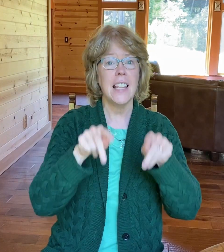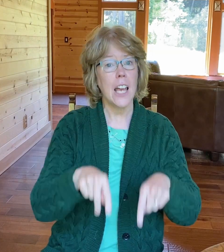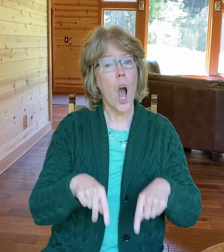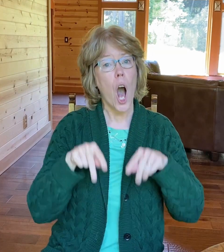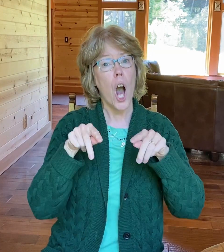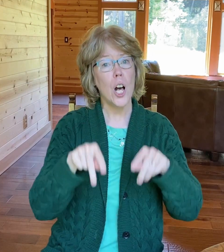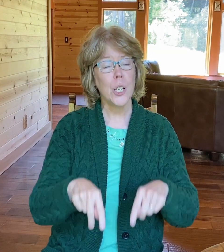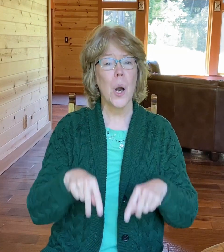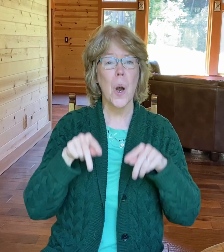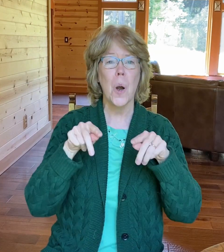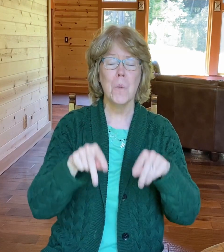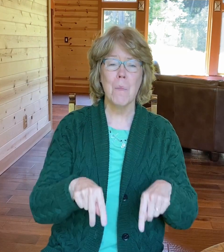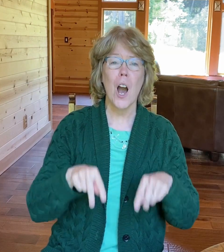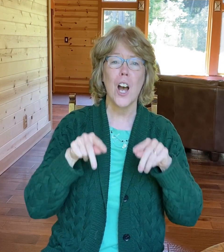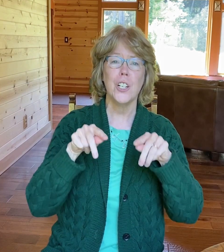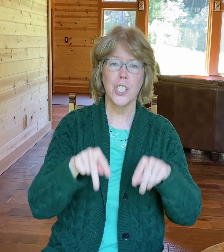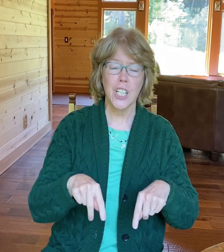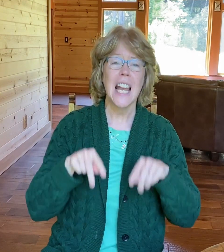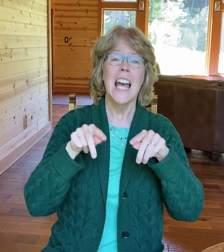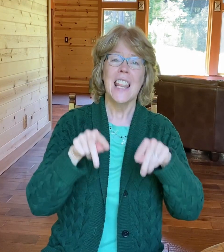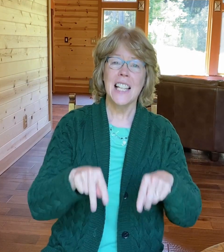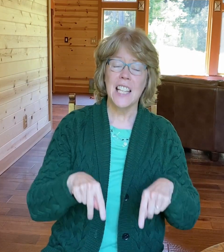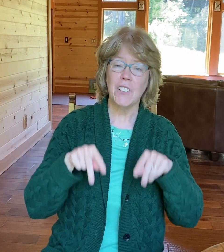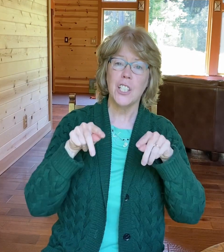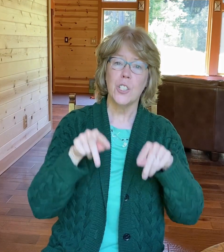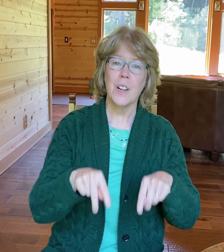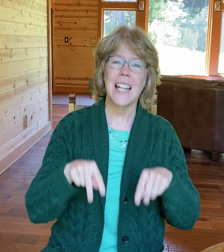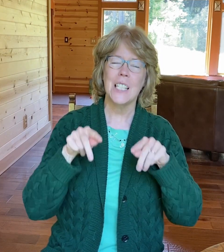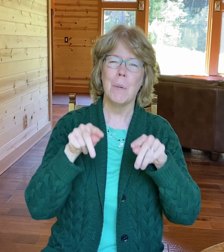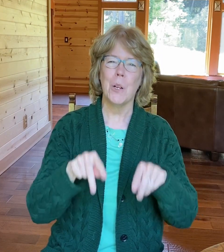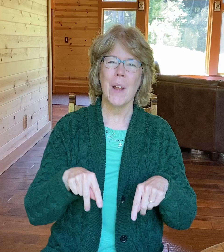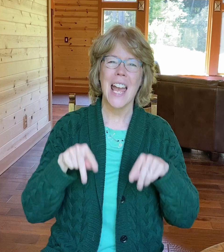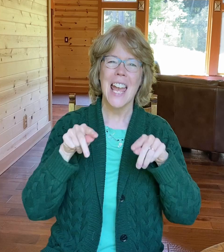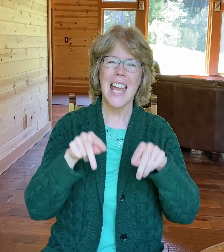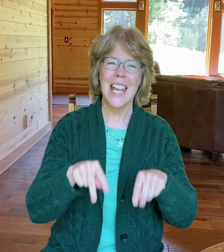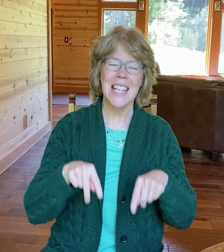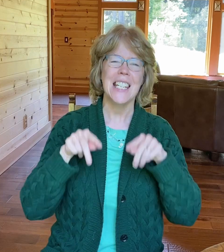and they all go marching. The Leafcutter Ants Parade.